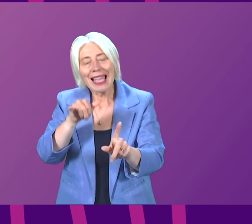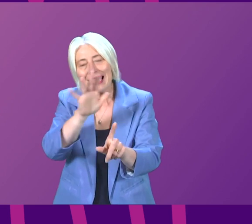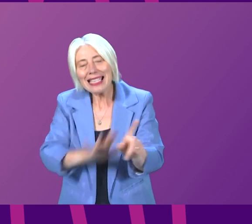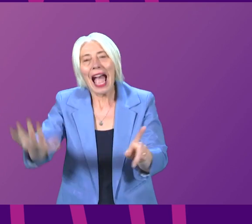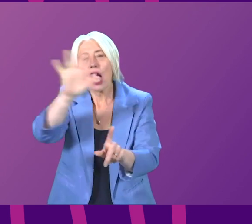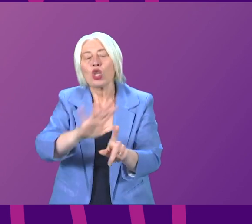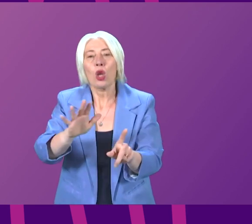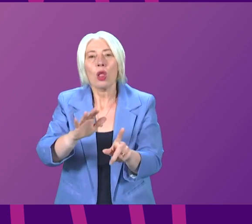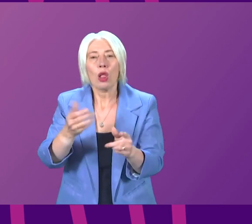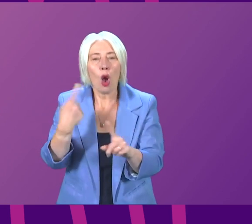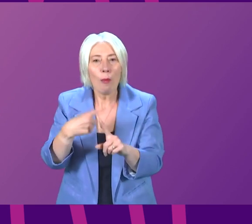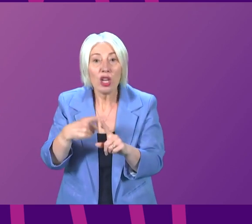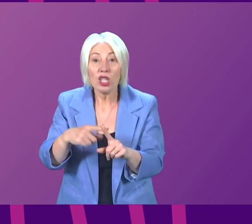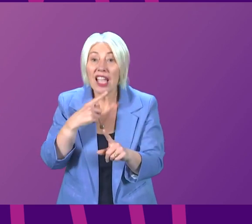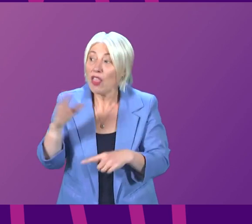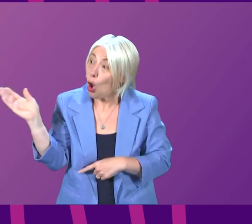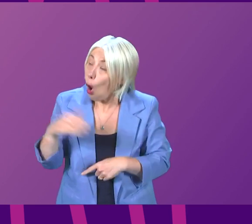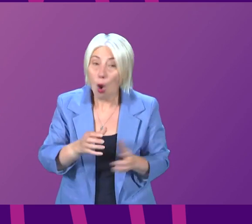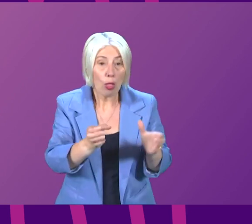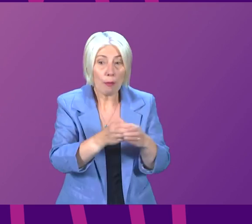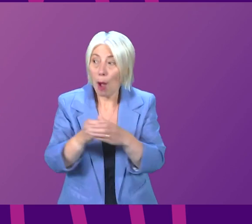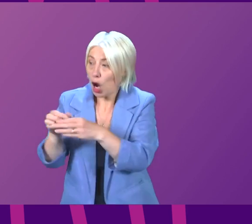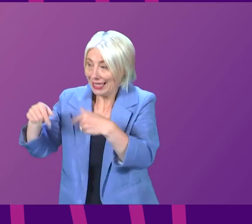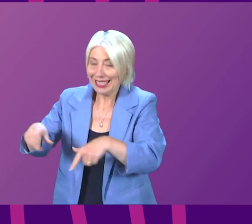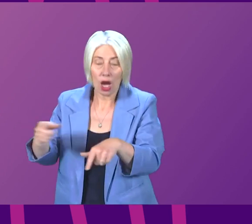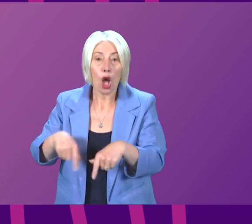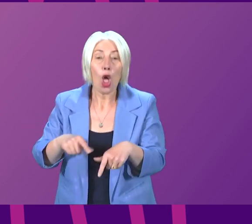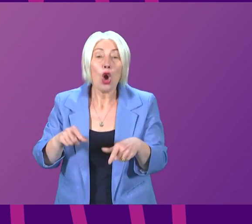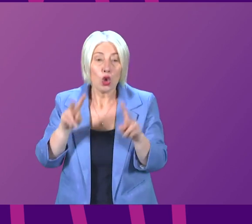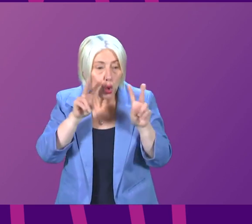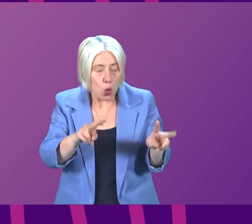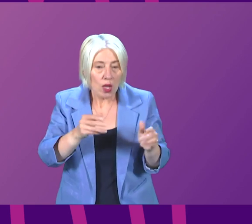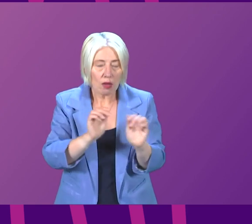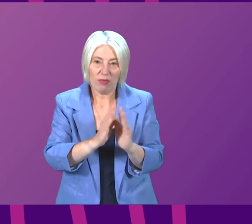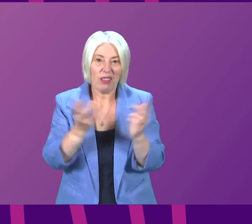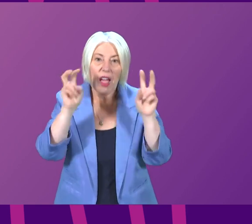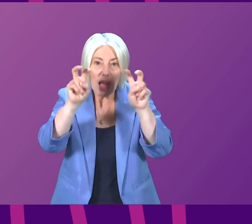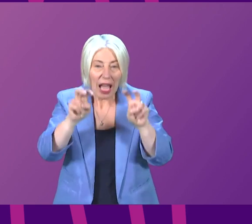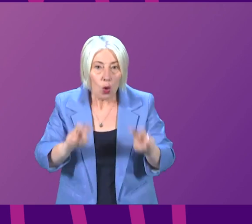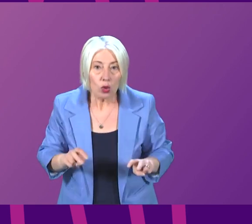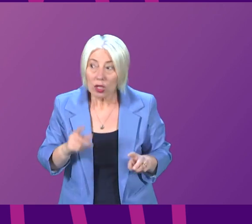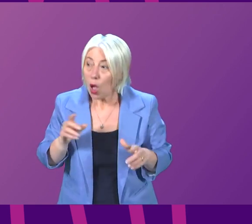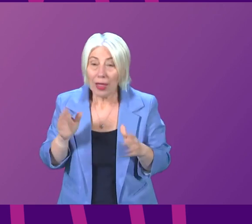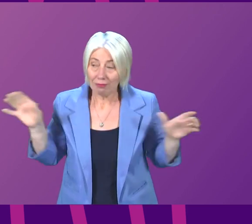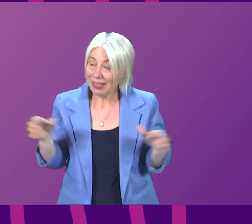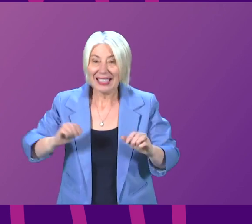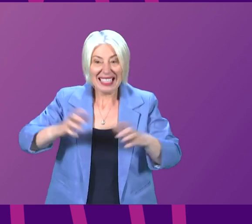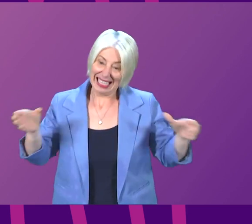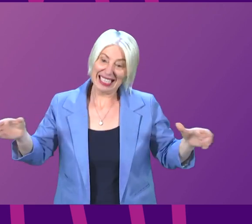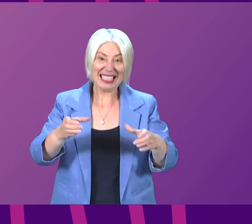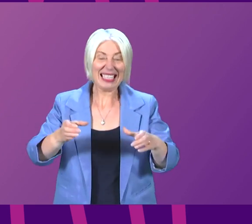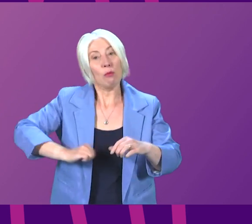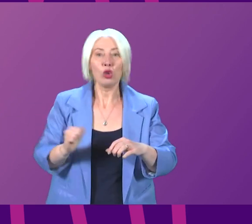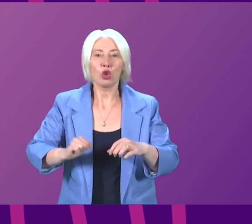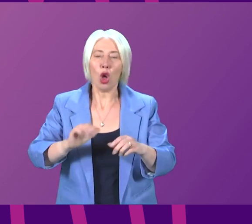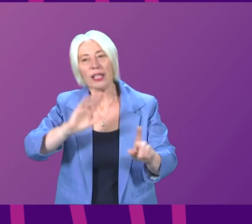open up the books to all parties, and let's have a Team Scotland approach to actually using the powers of this Parliament to confront